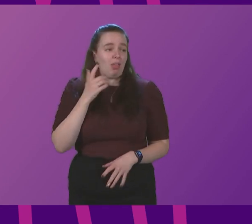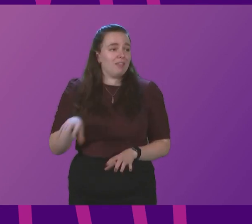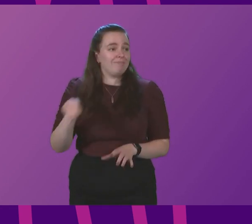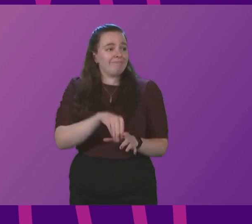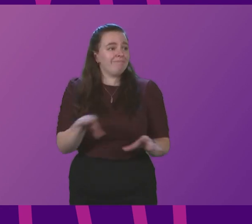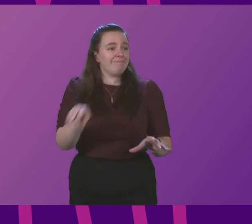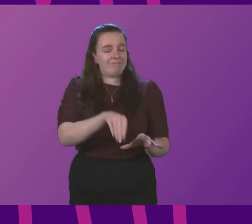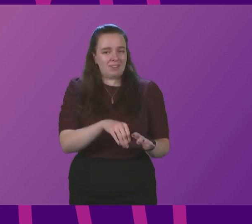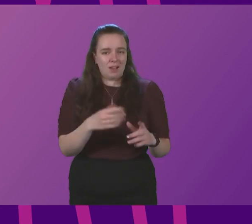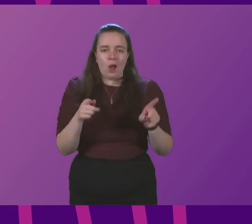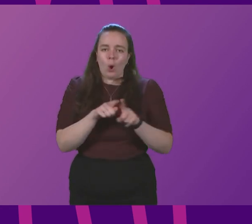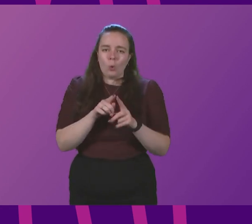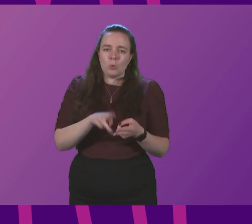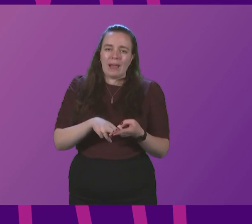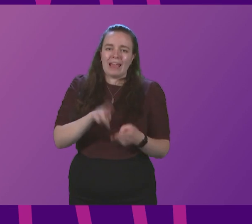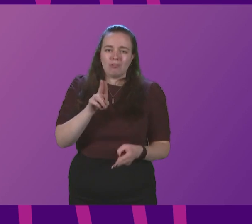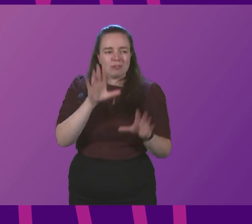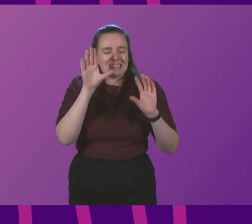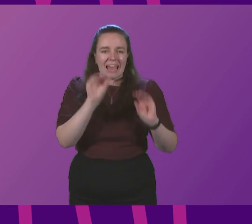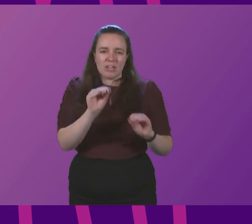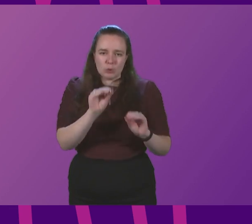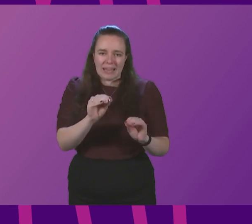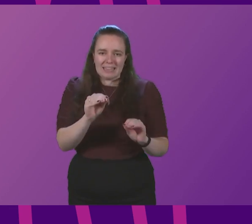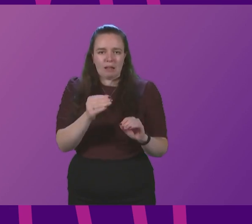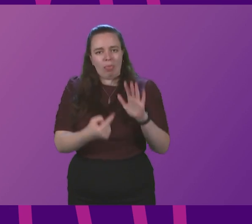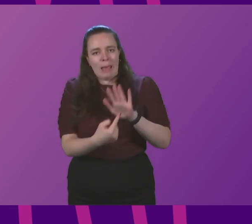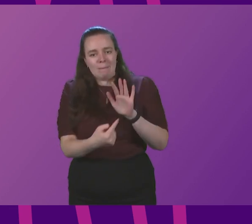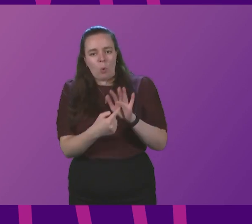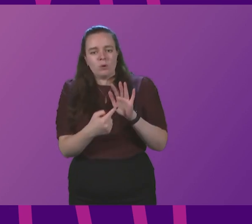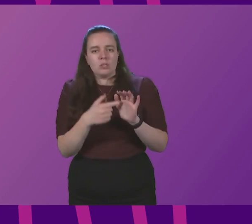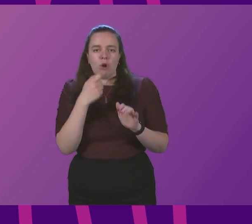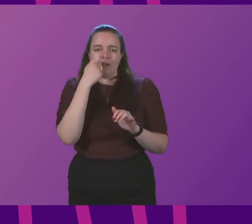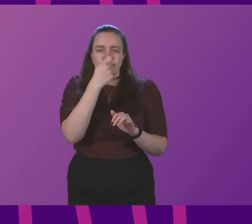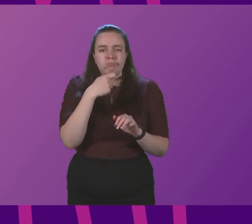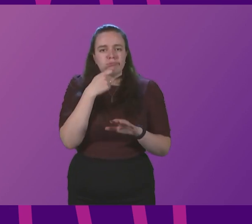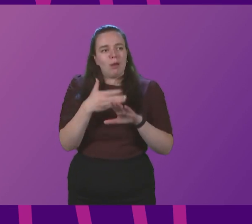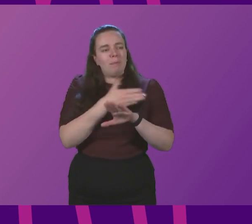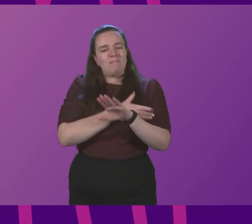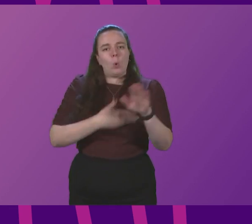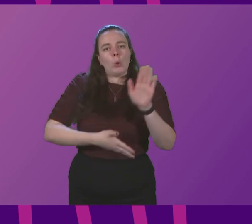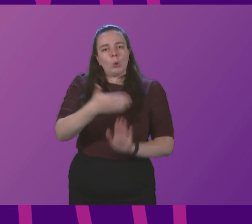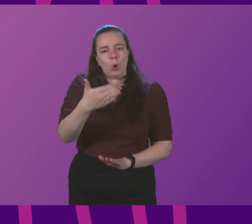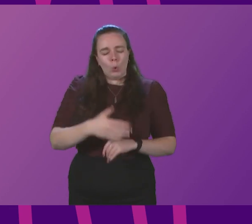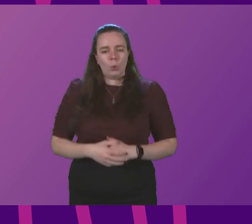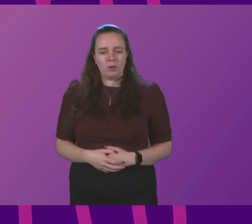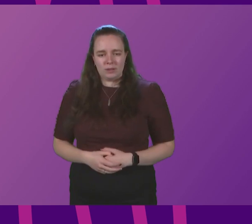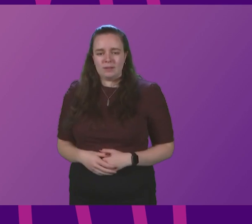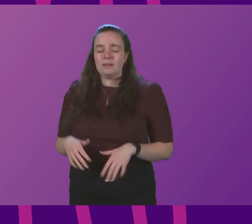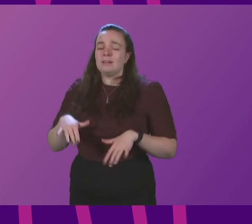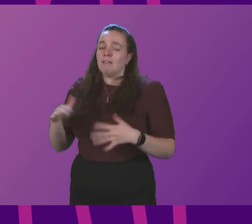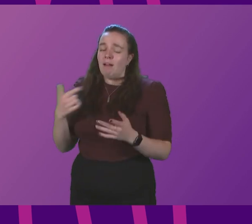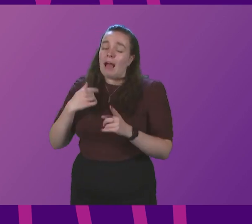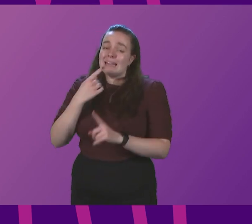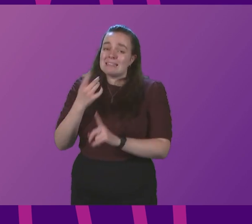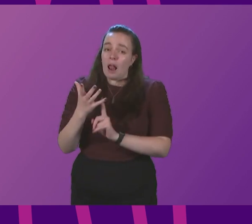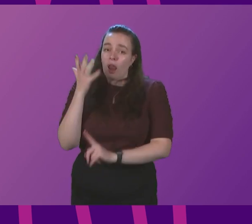it will increase education with the importance of flow before you go. The First Minister. The said last